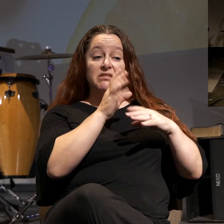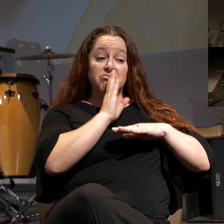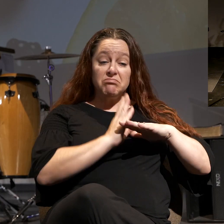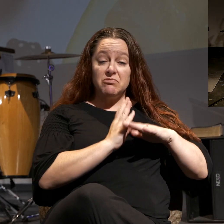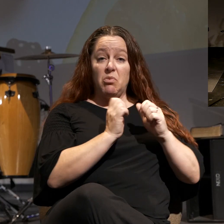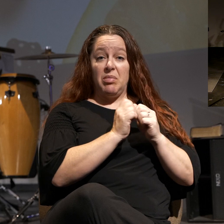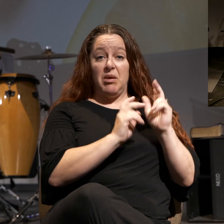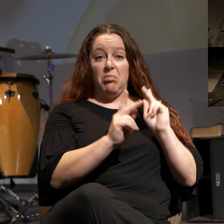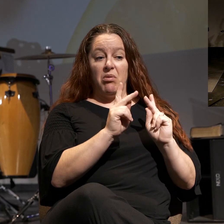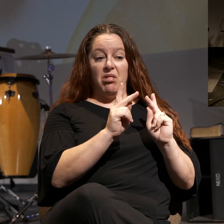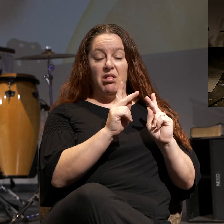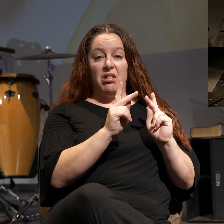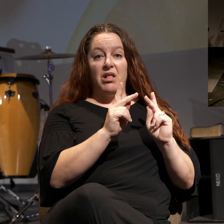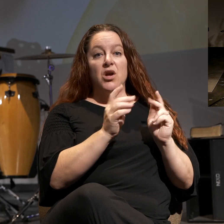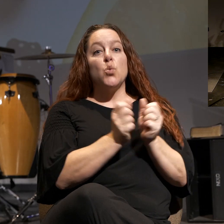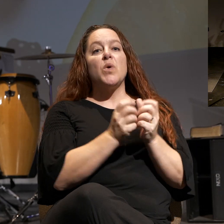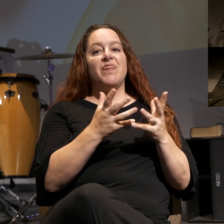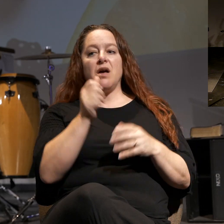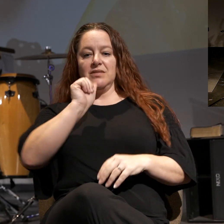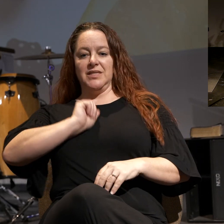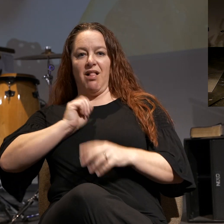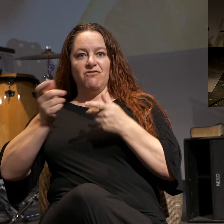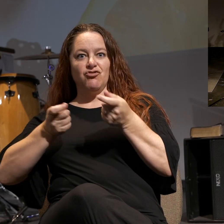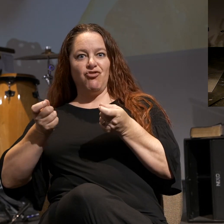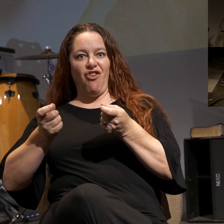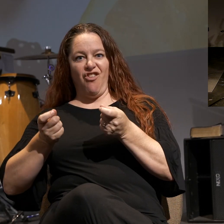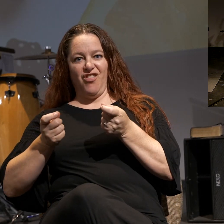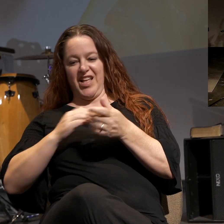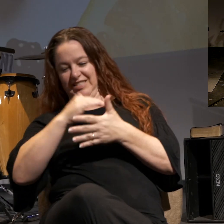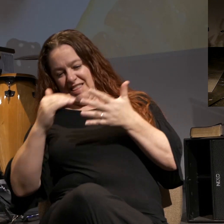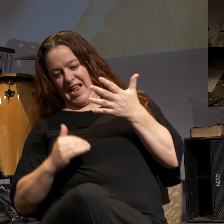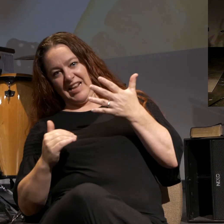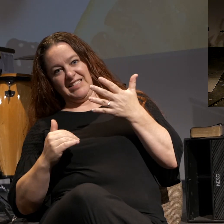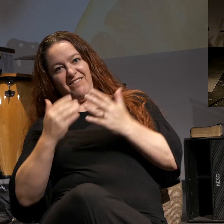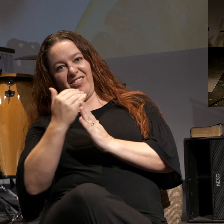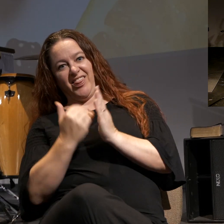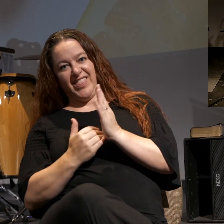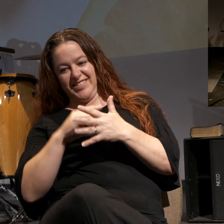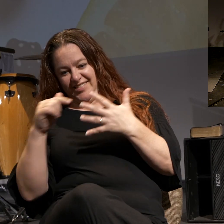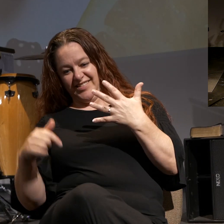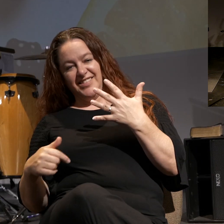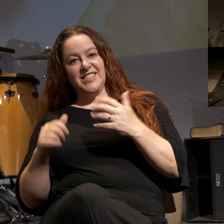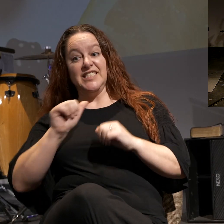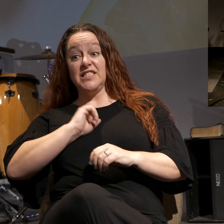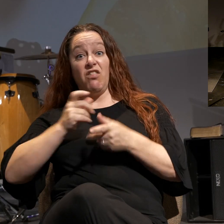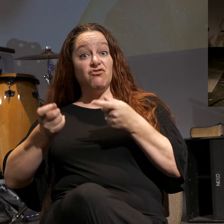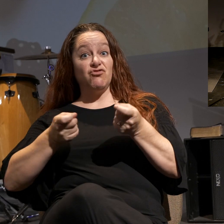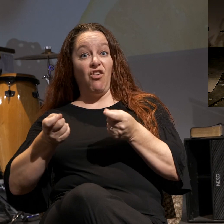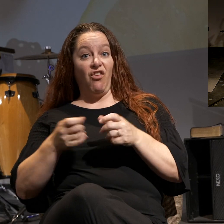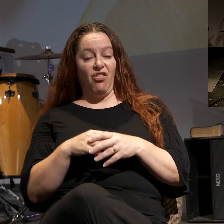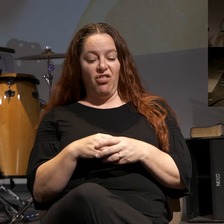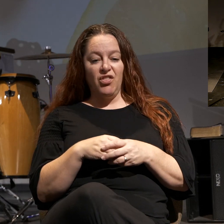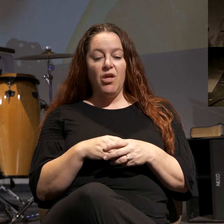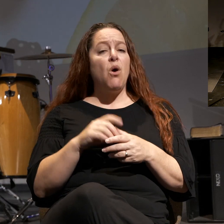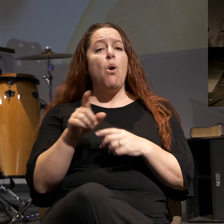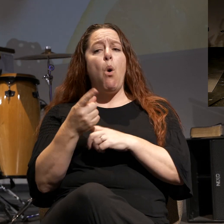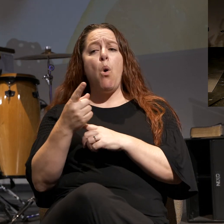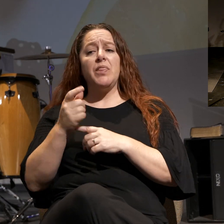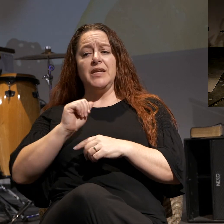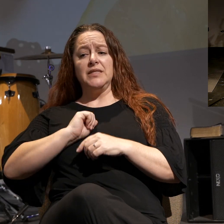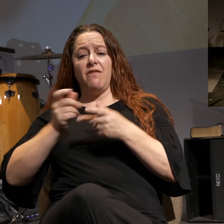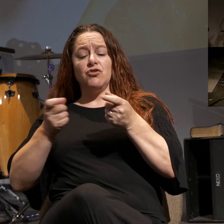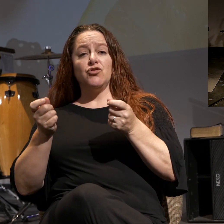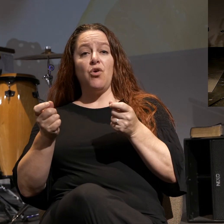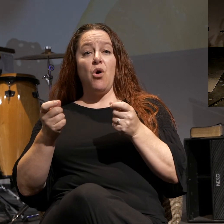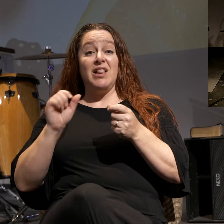you have a lot of self-control. That's on the very end of the list, self-control. You can't have self-control unless your heart is satisfied in the